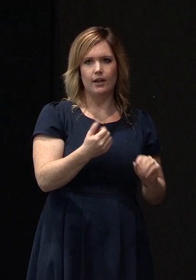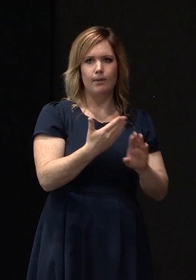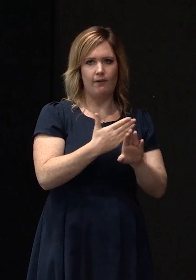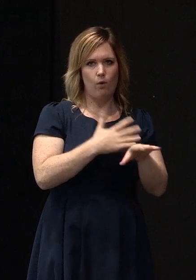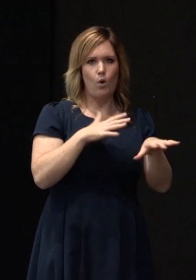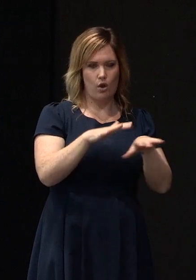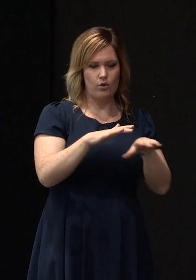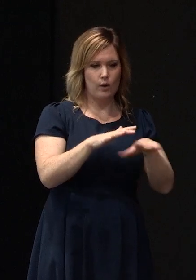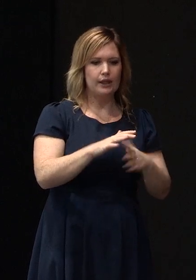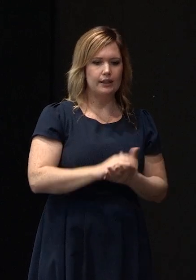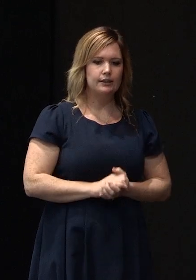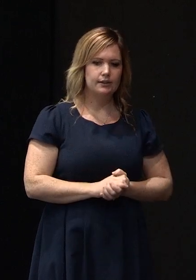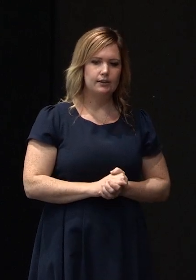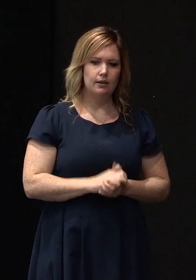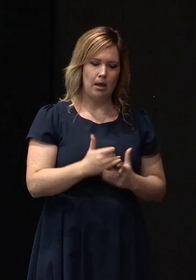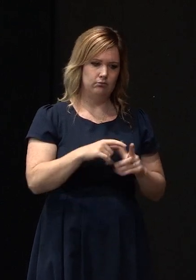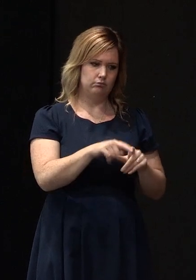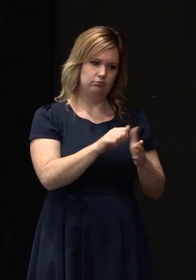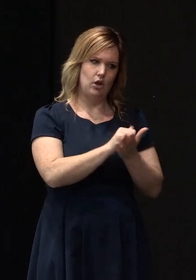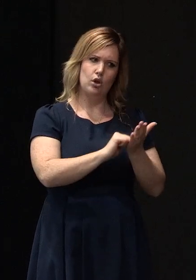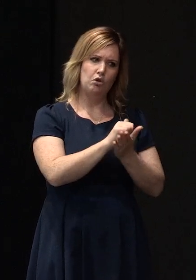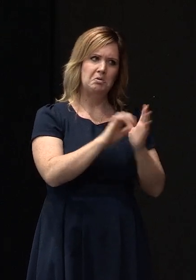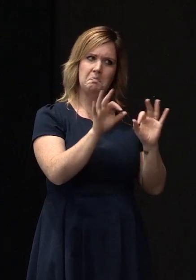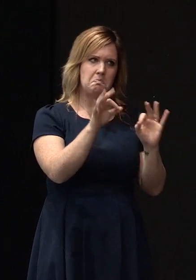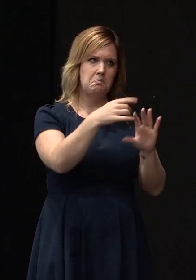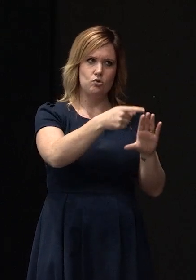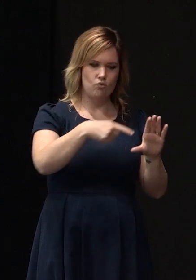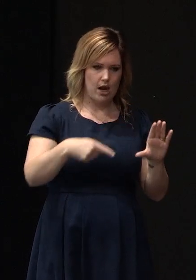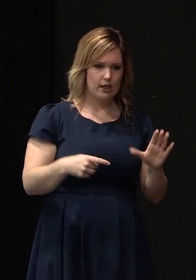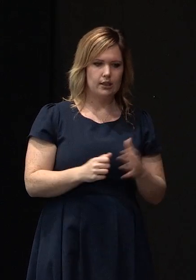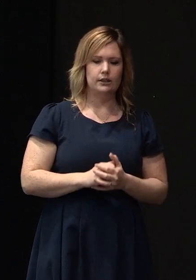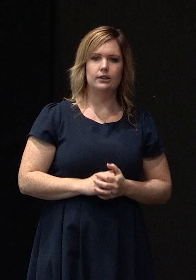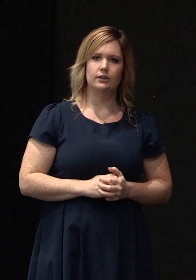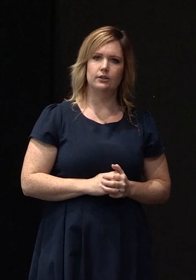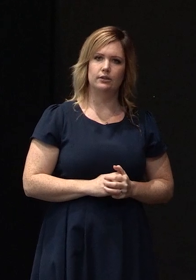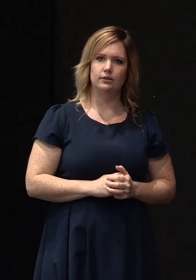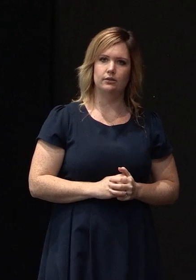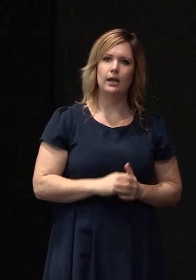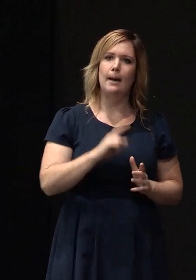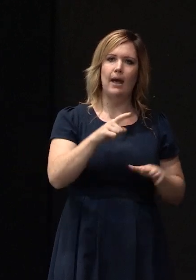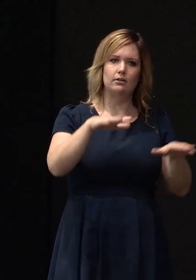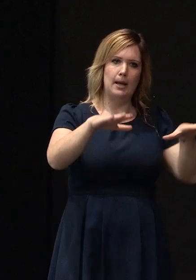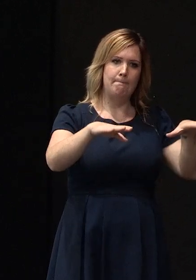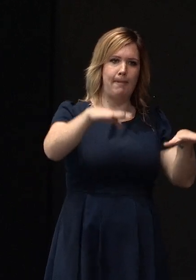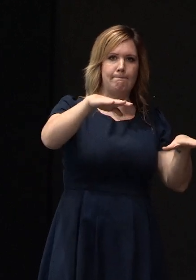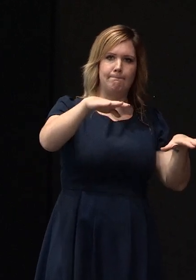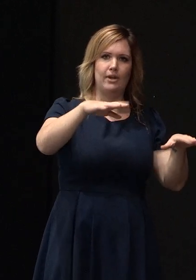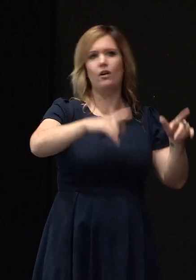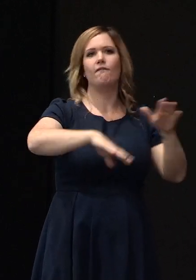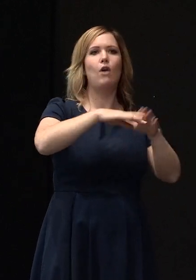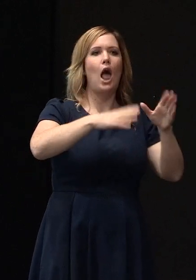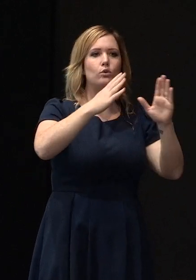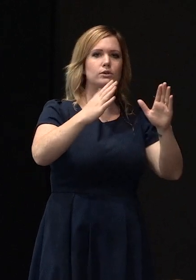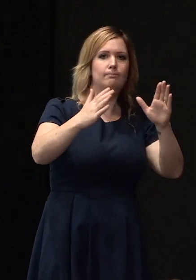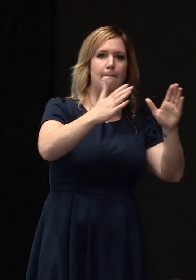earthquakes but the actual pad is not cracked at all except that it has shifted the whole house has basically shifted